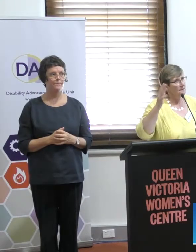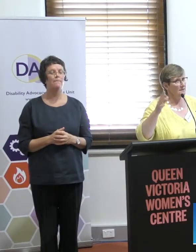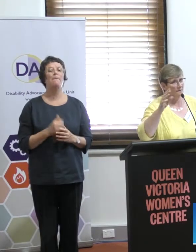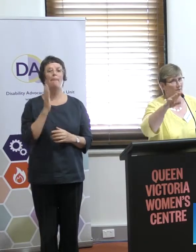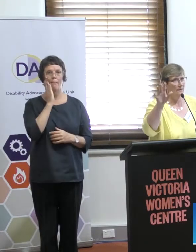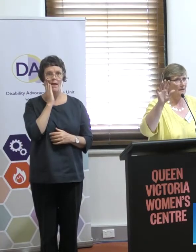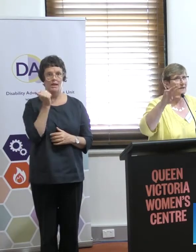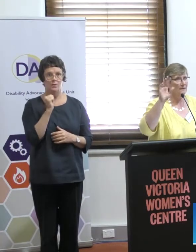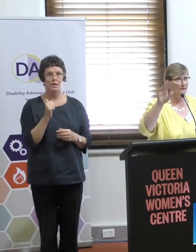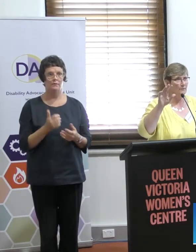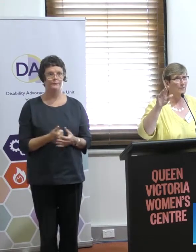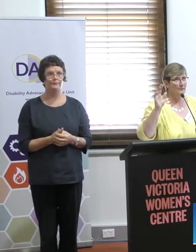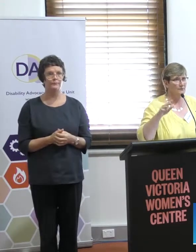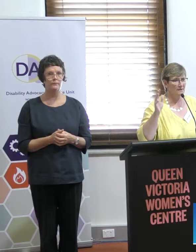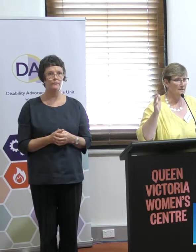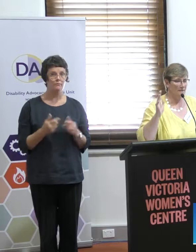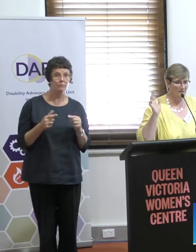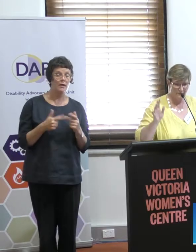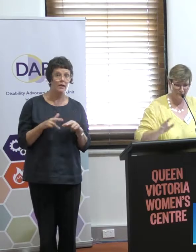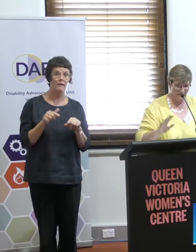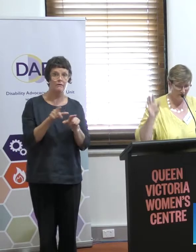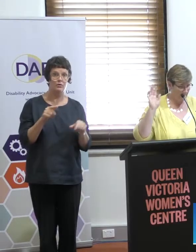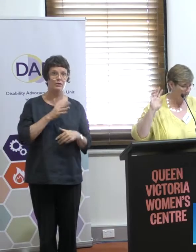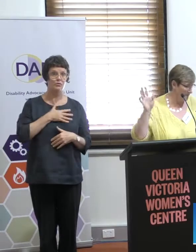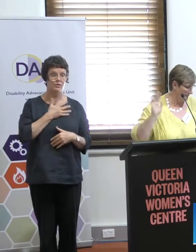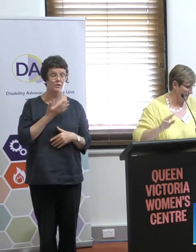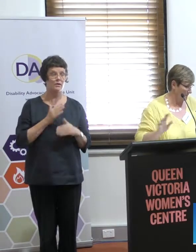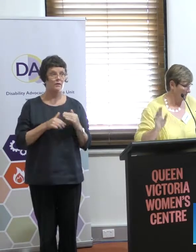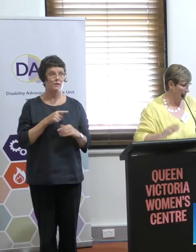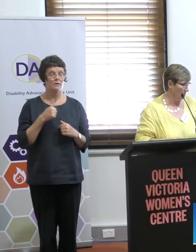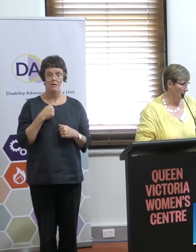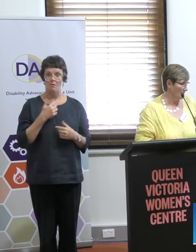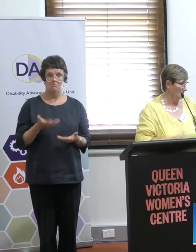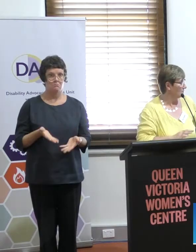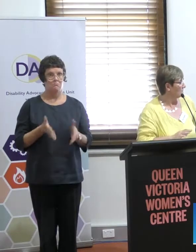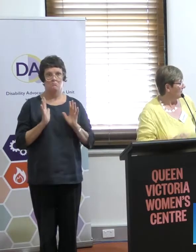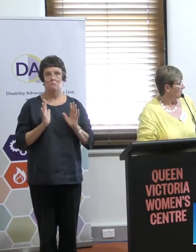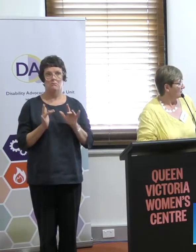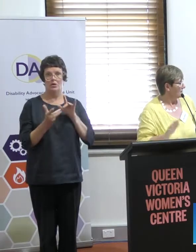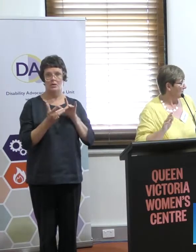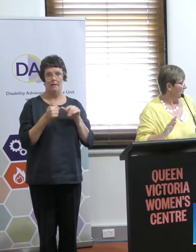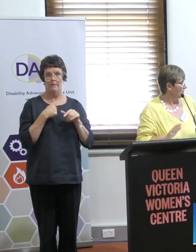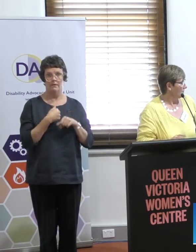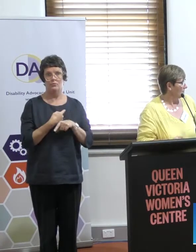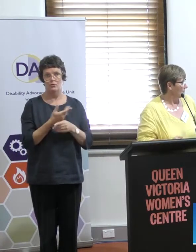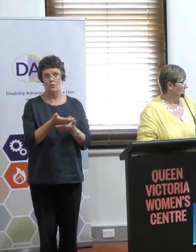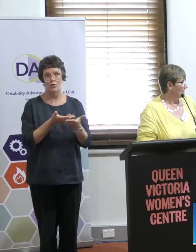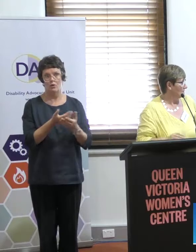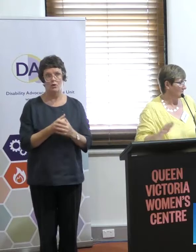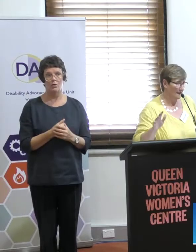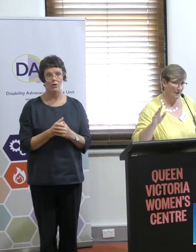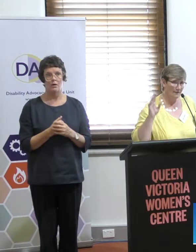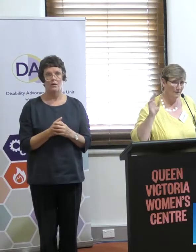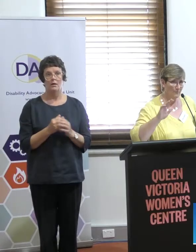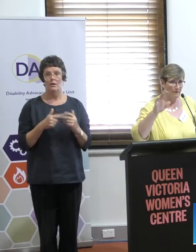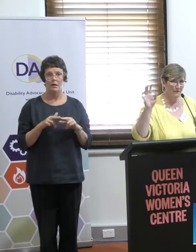Anyway, this... So, any of you who are interested in this stuff, I'm very happy for anybody to contact me to discuss it further if you're interested